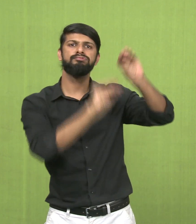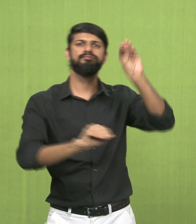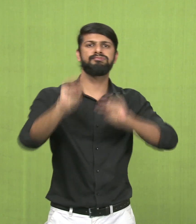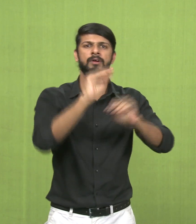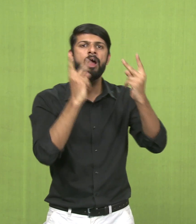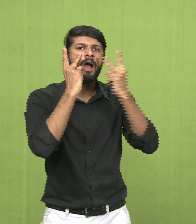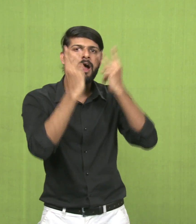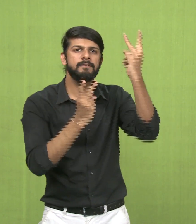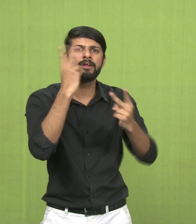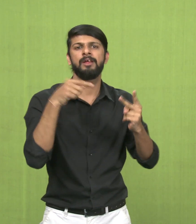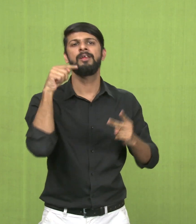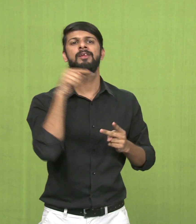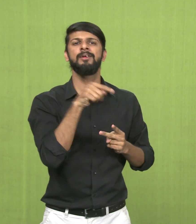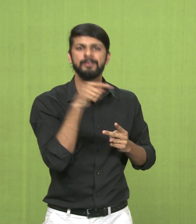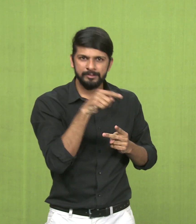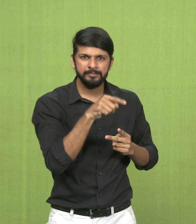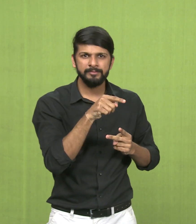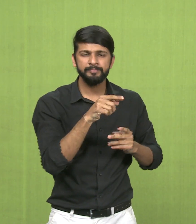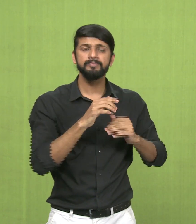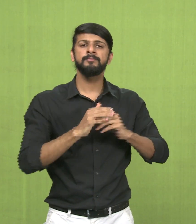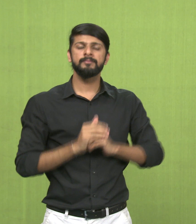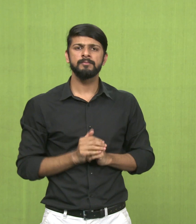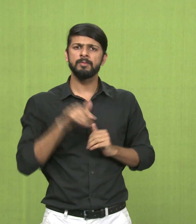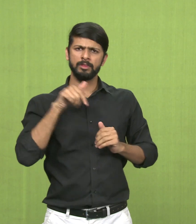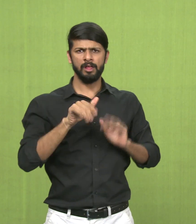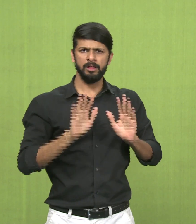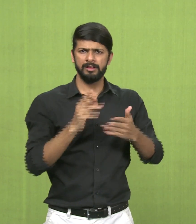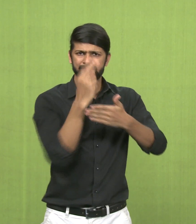The arrangement of these elements is what is called composition.